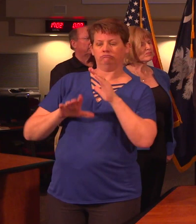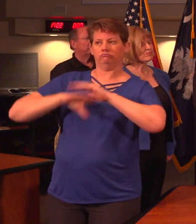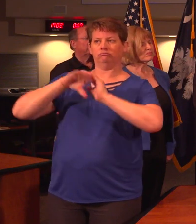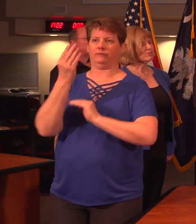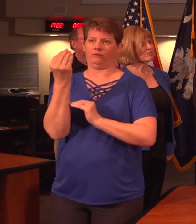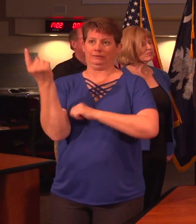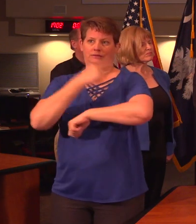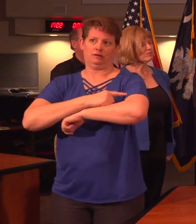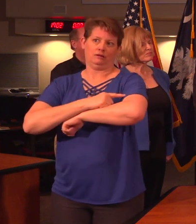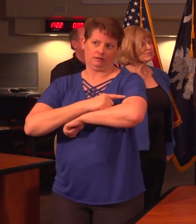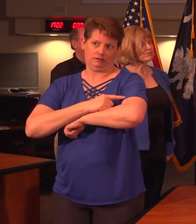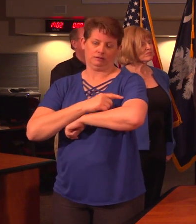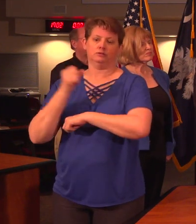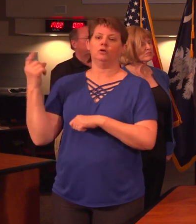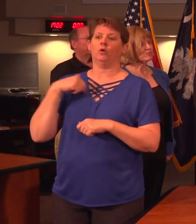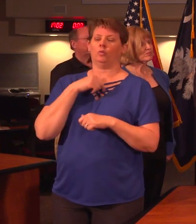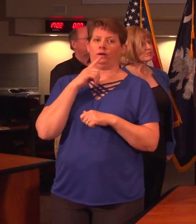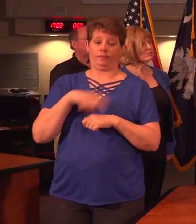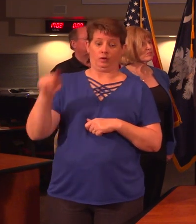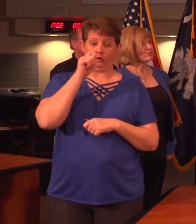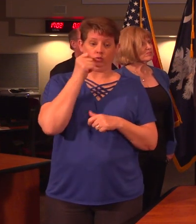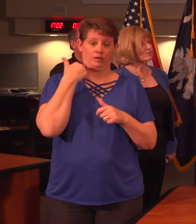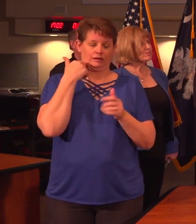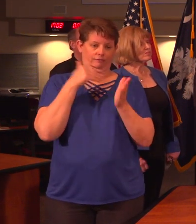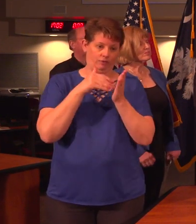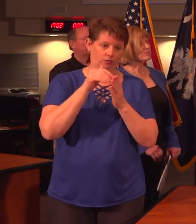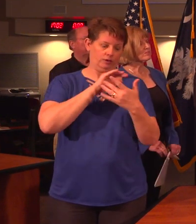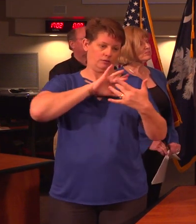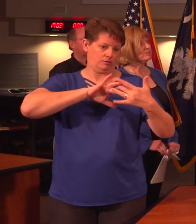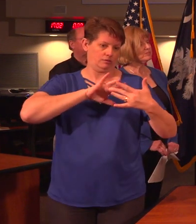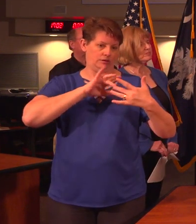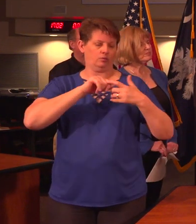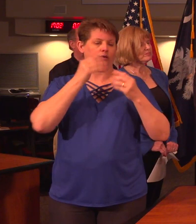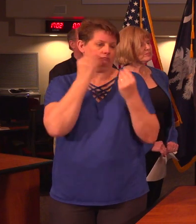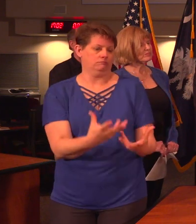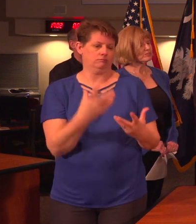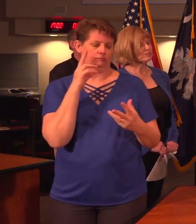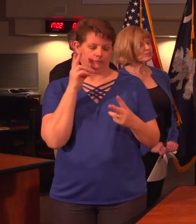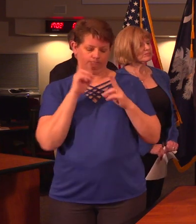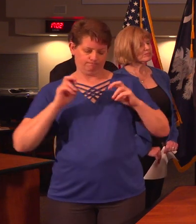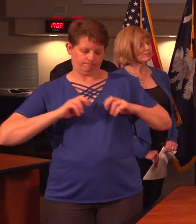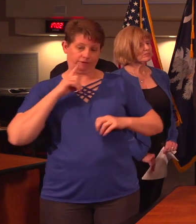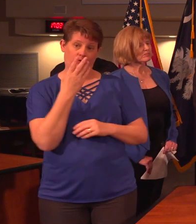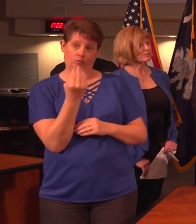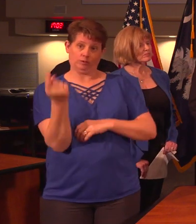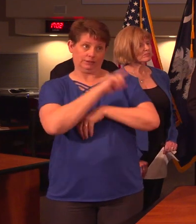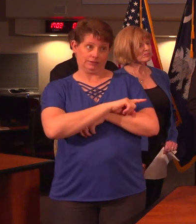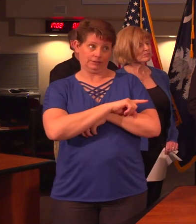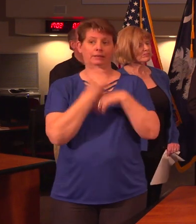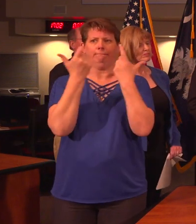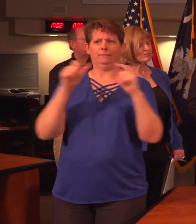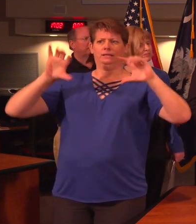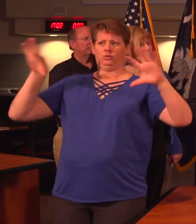prioritize the close contacts of individuals and tell them to monitor for symptoms for 14 days in large group